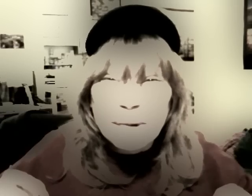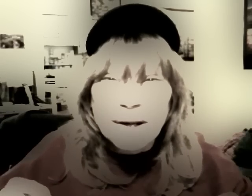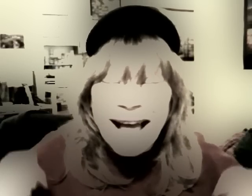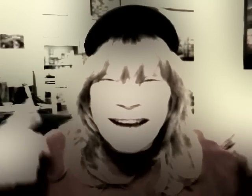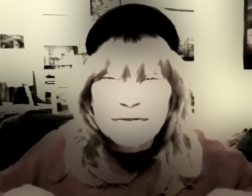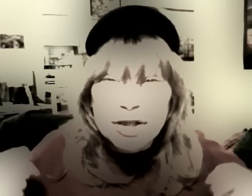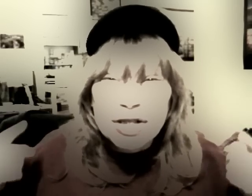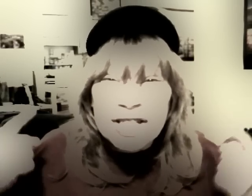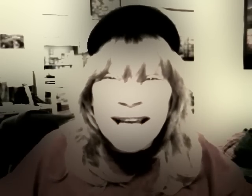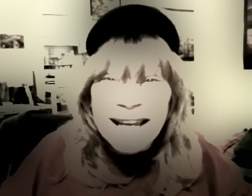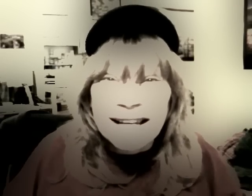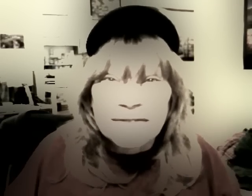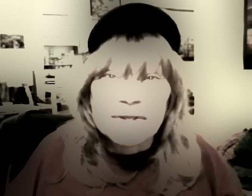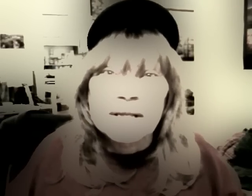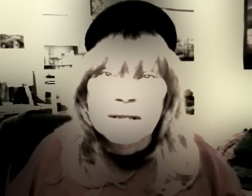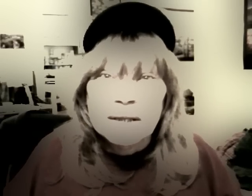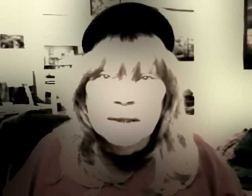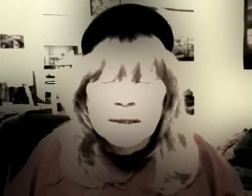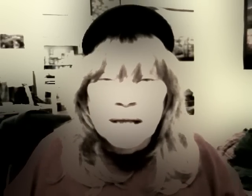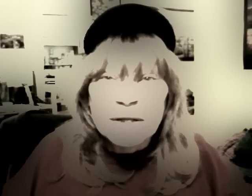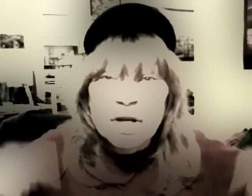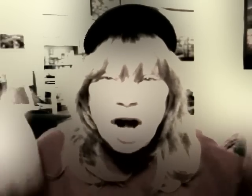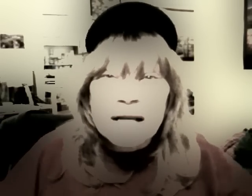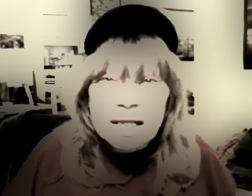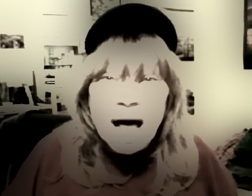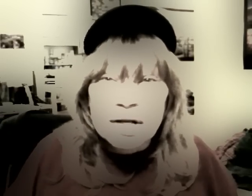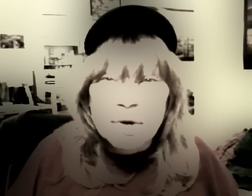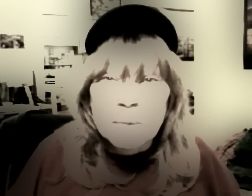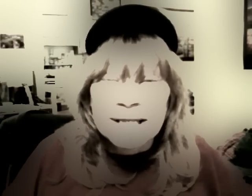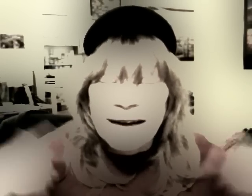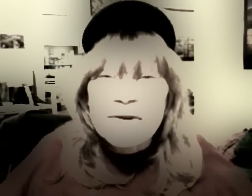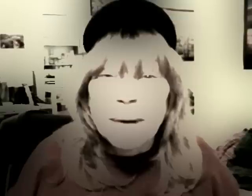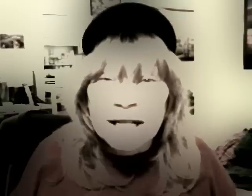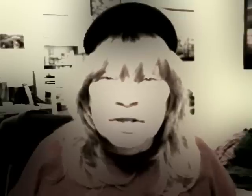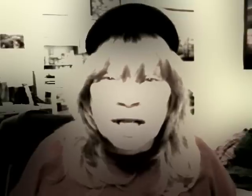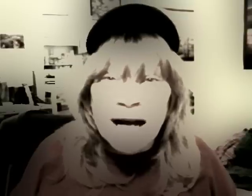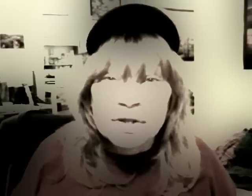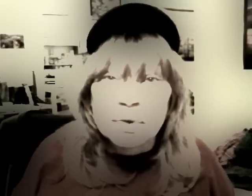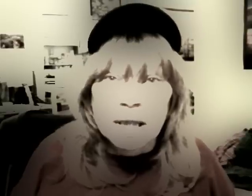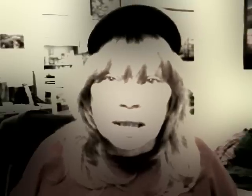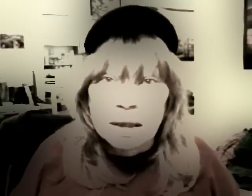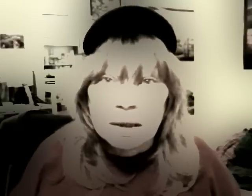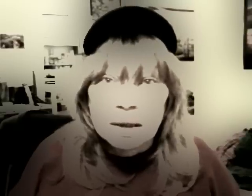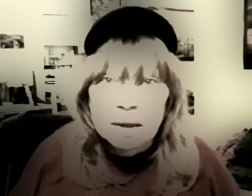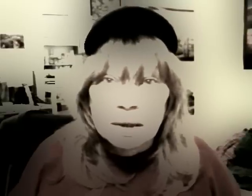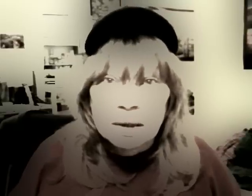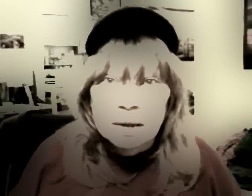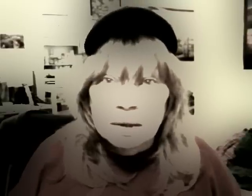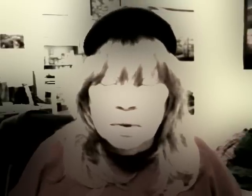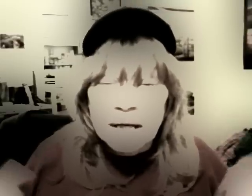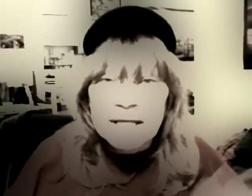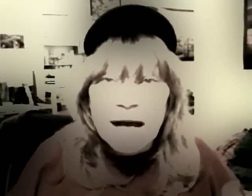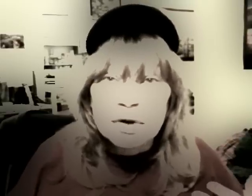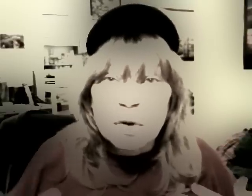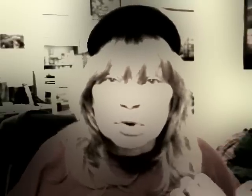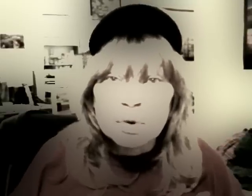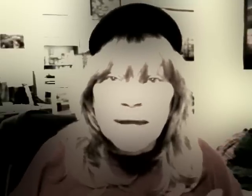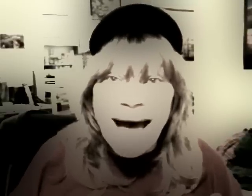after you're saved. And you can cause a lot of trouble to everybody in your country. So here's how you don't do that.